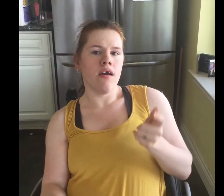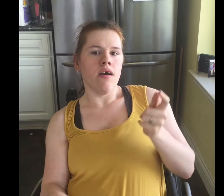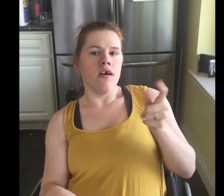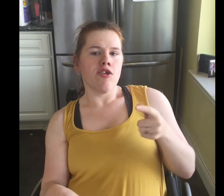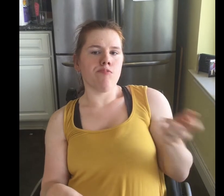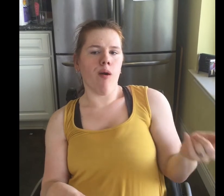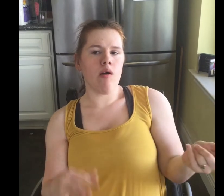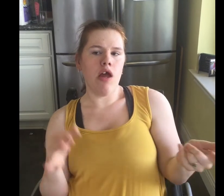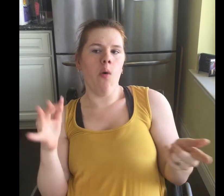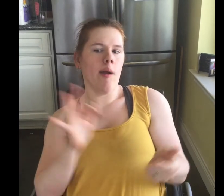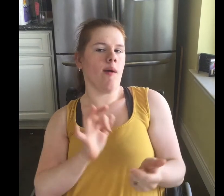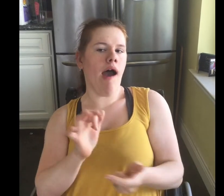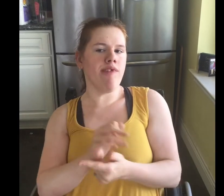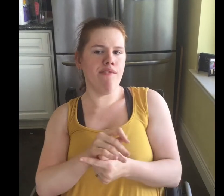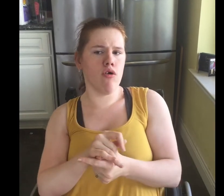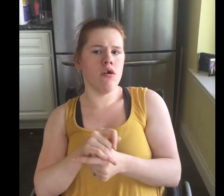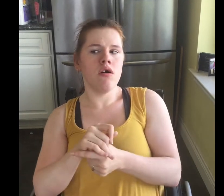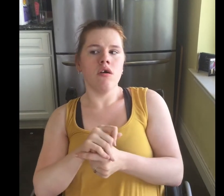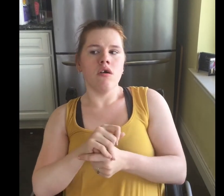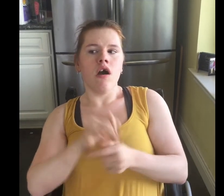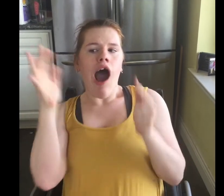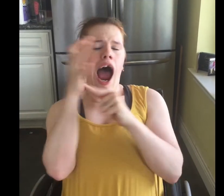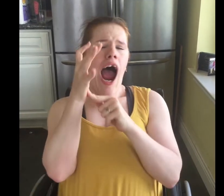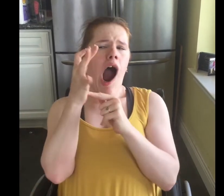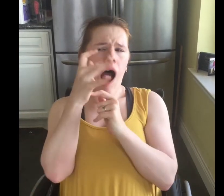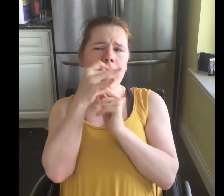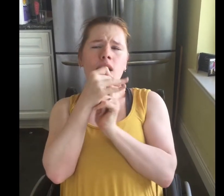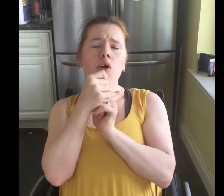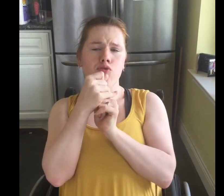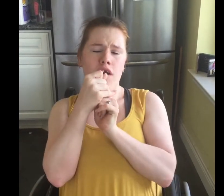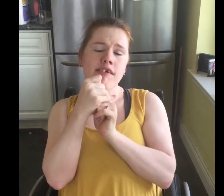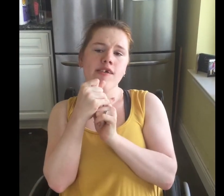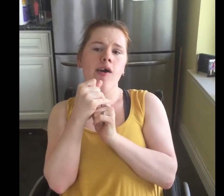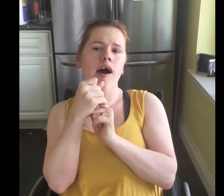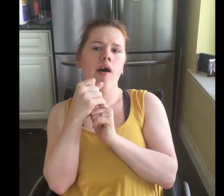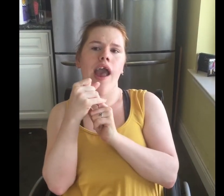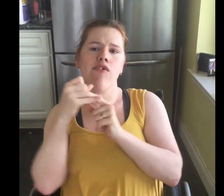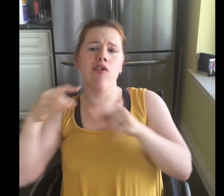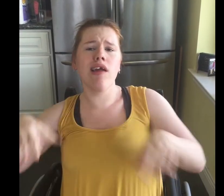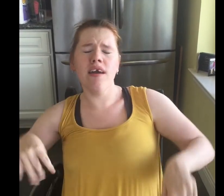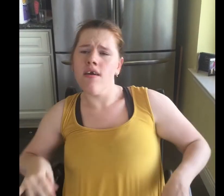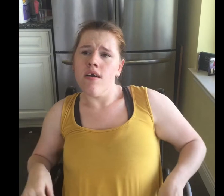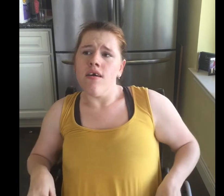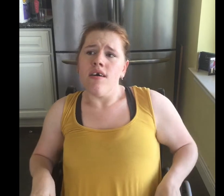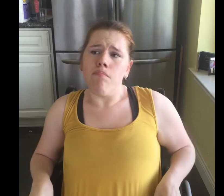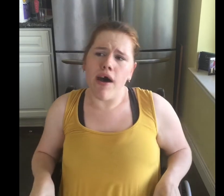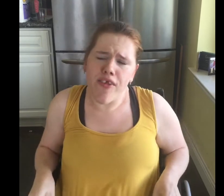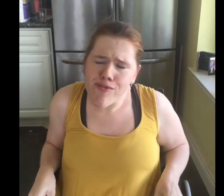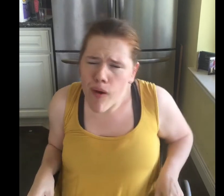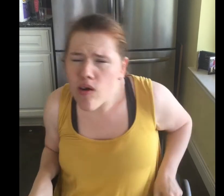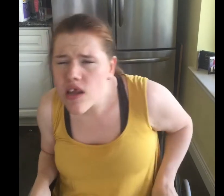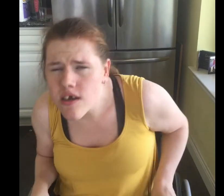sparkling water. I've never, I mean, I'll drink soda occasionally, but the sparkling